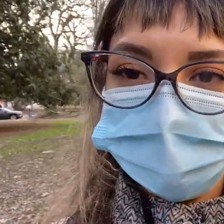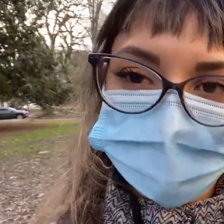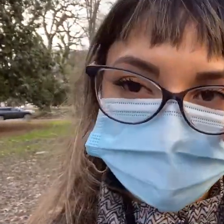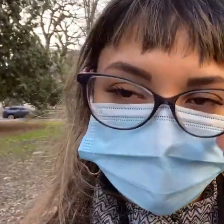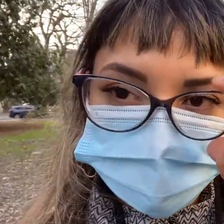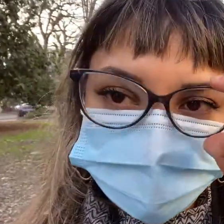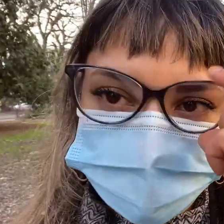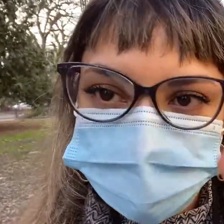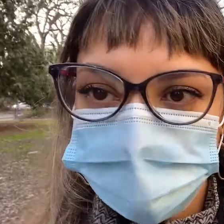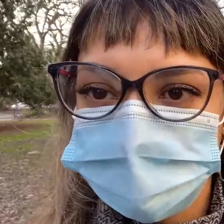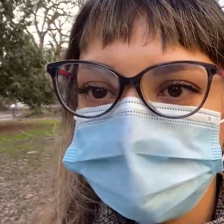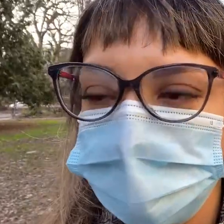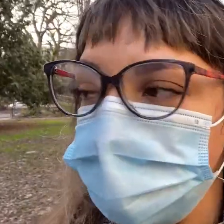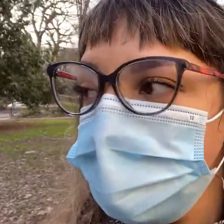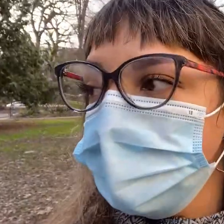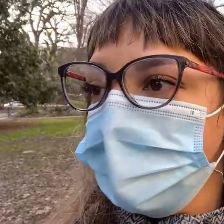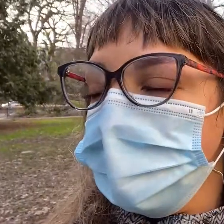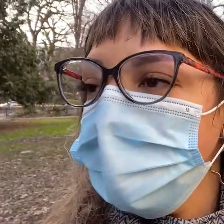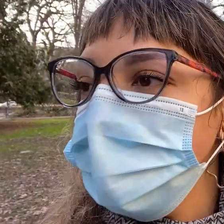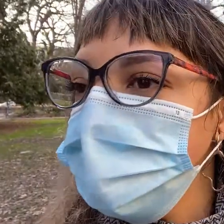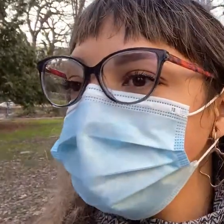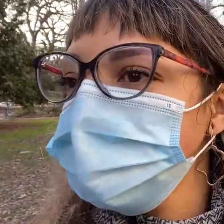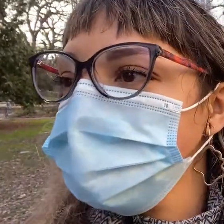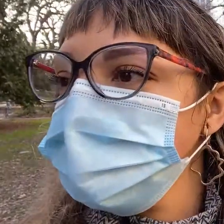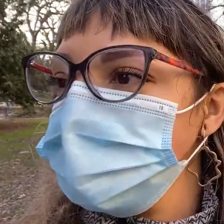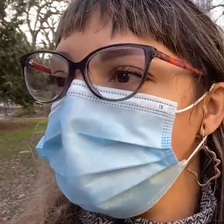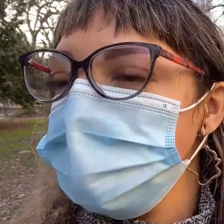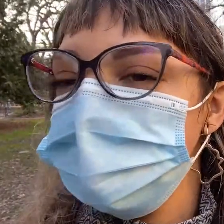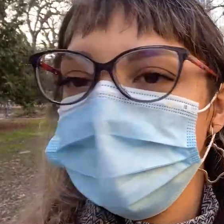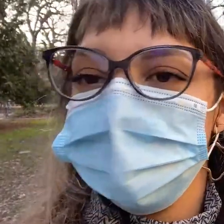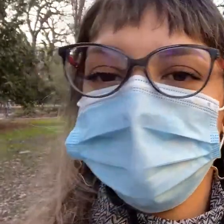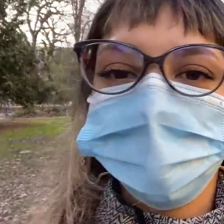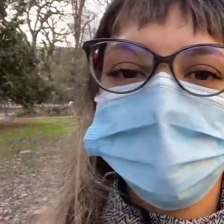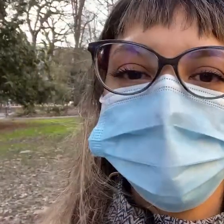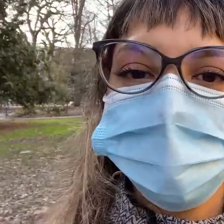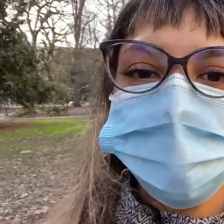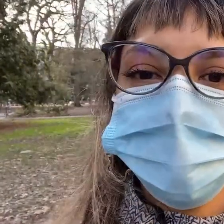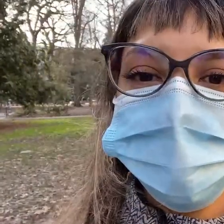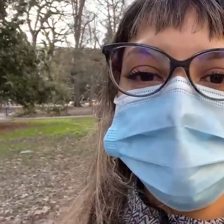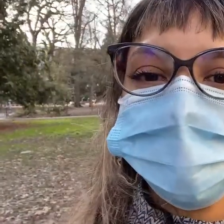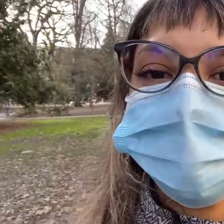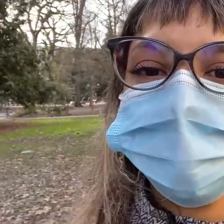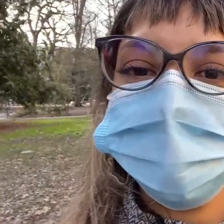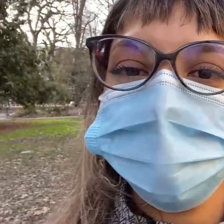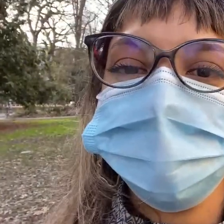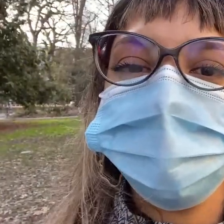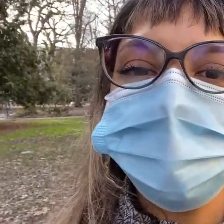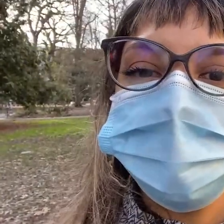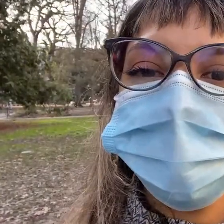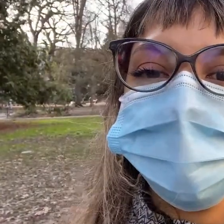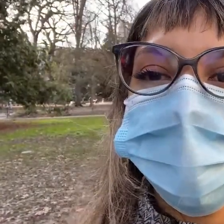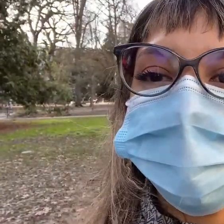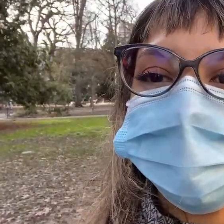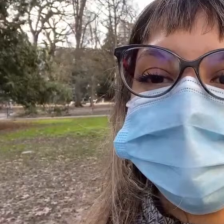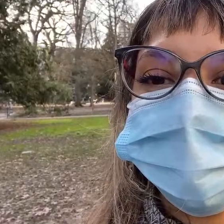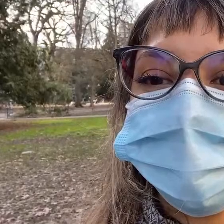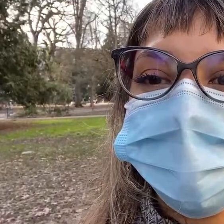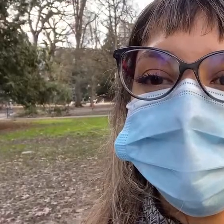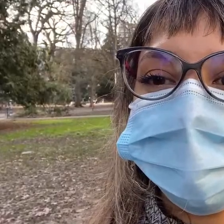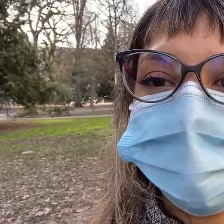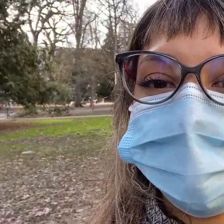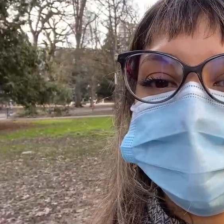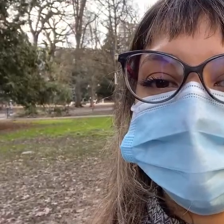and i like didn't feel any effects or like um you know didn't have any trouble breathing or anything but